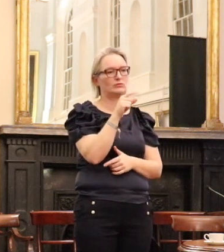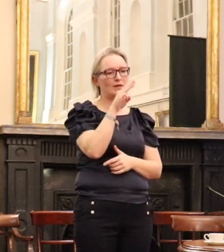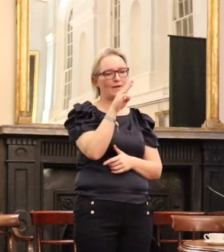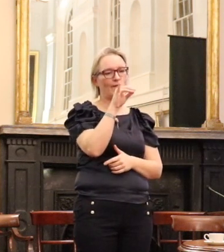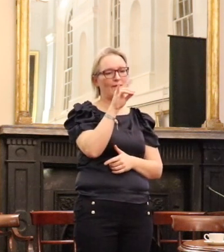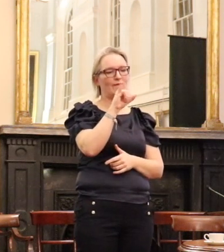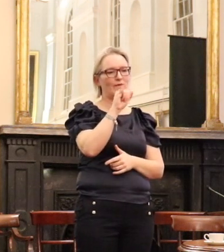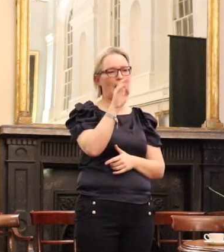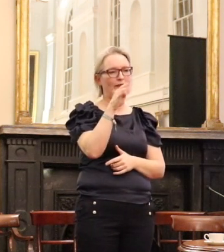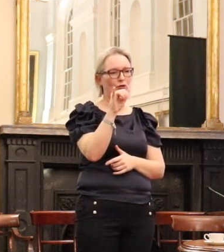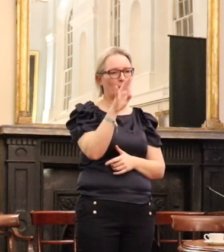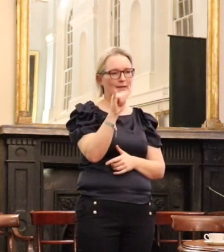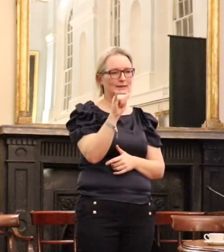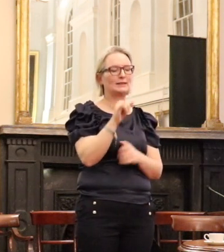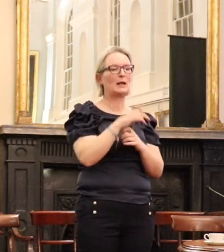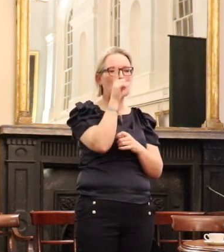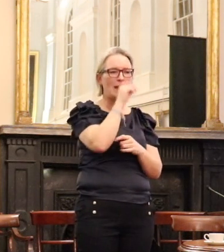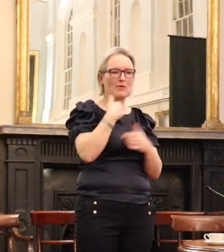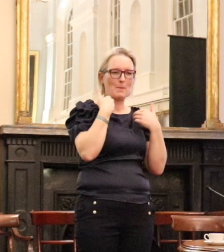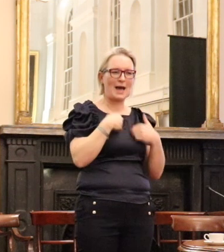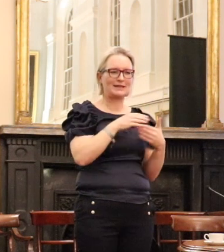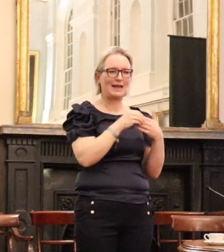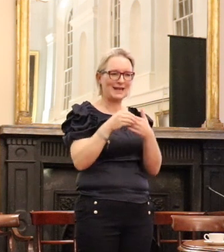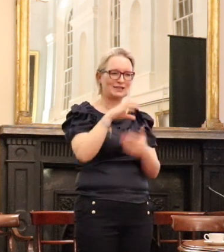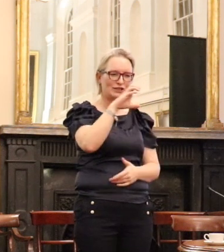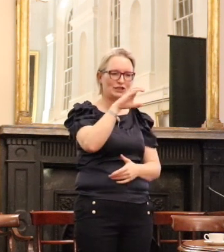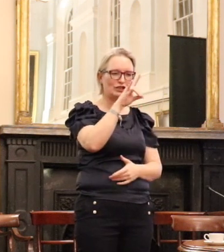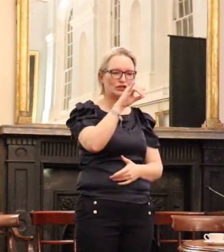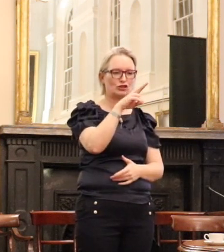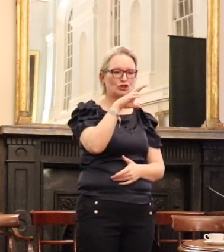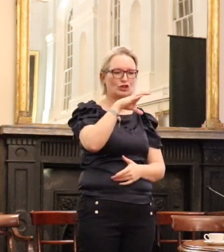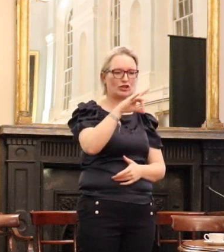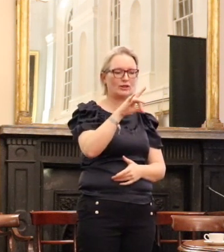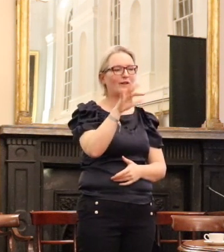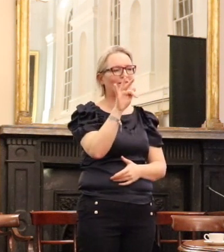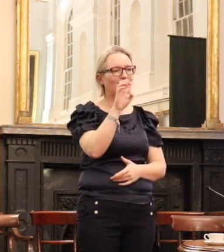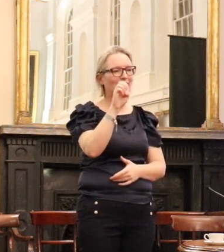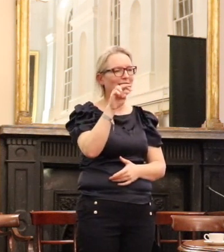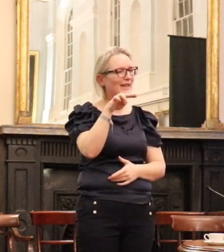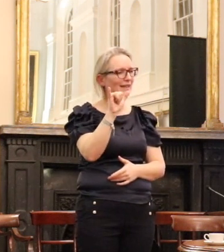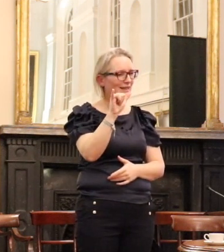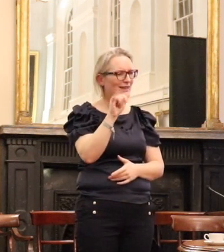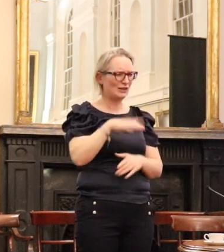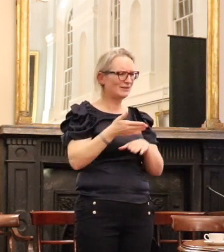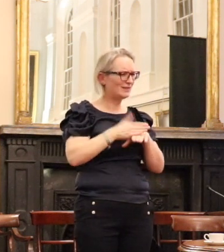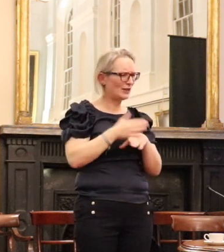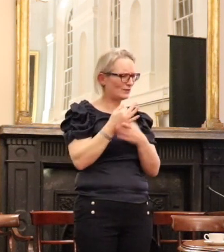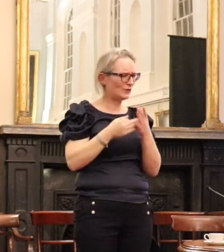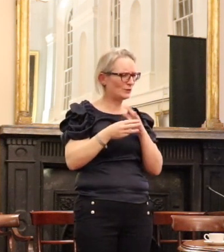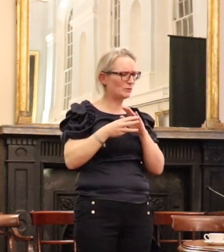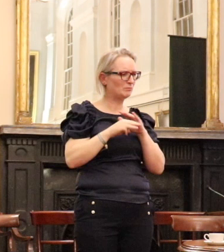foundation of Chuck Feeney. Chuck Feeney died a couple of months ago and was buried past Friday in his last veteran